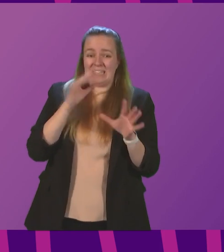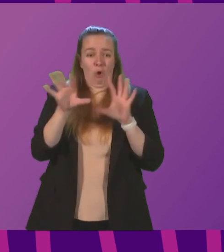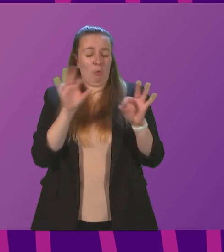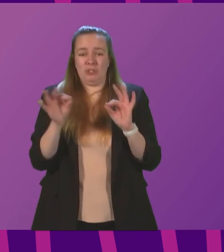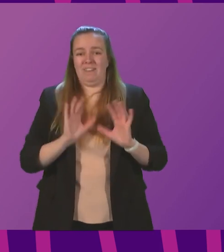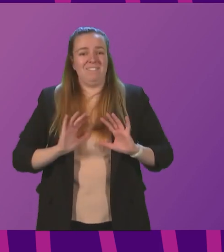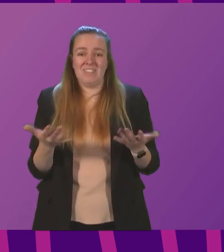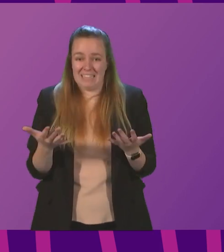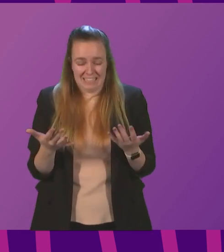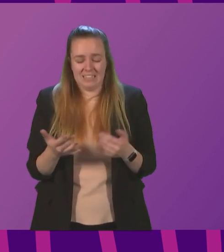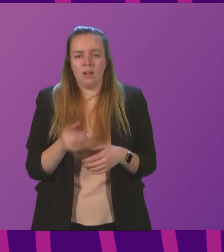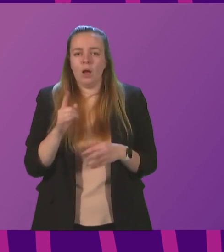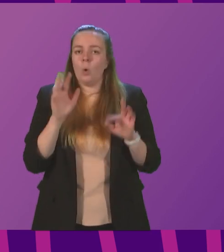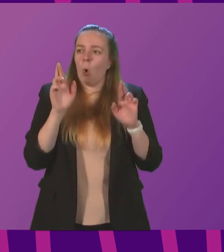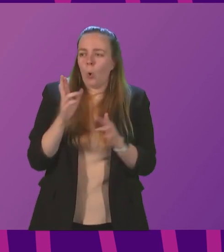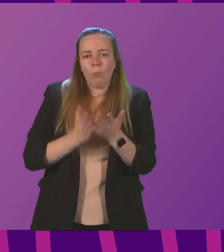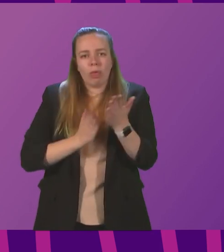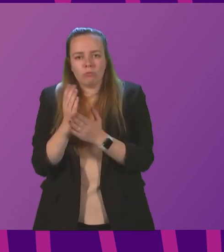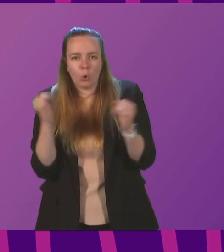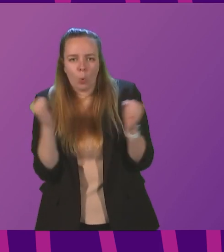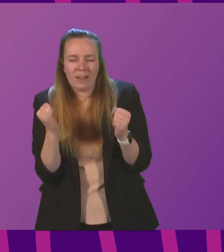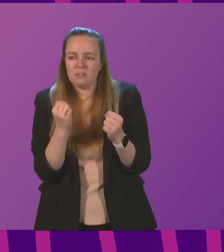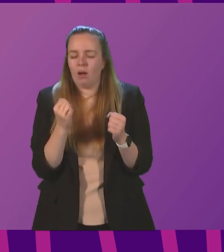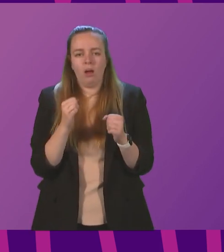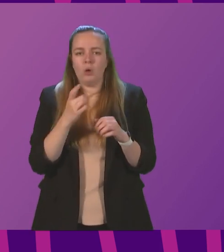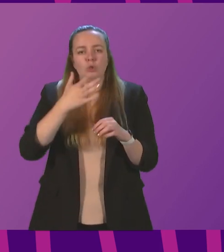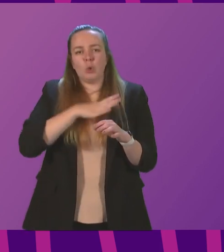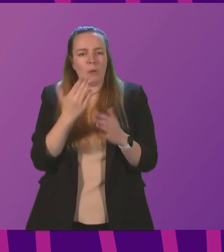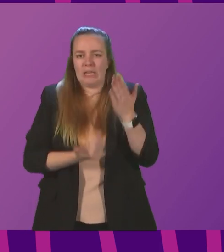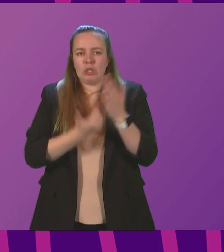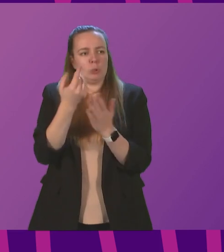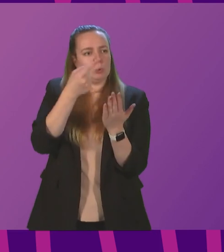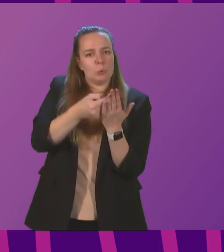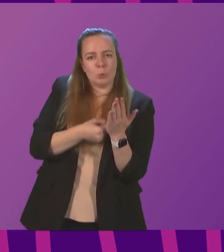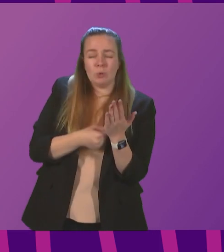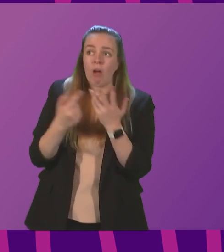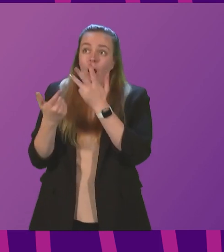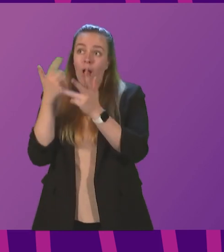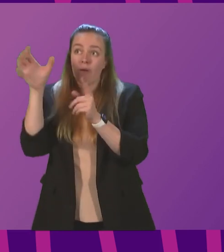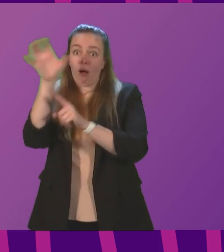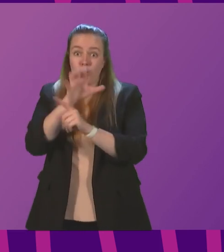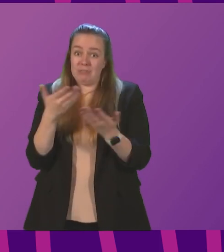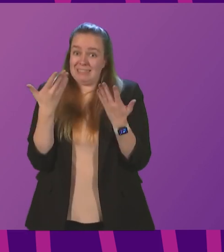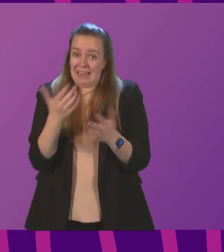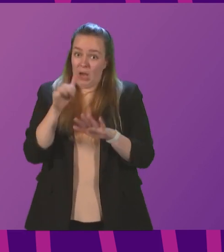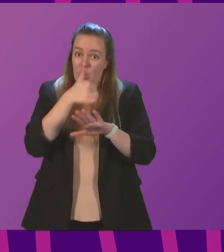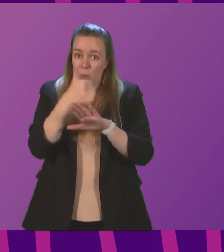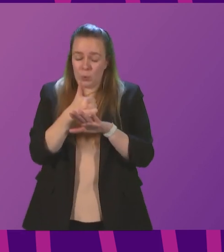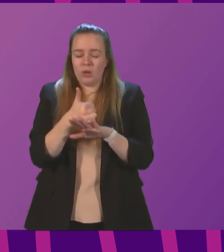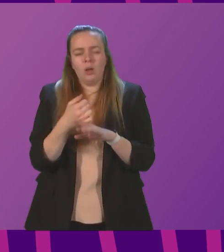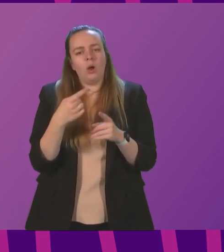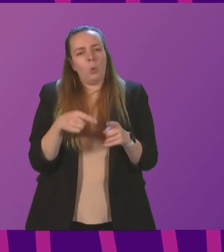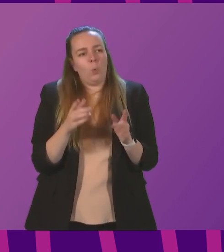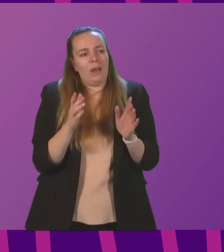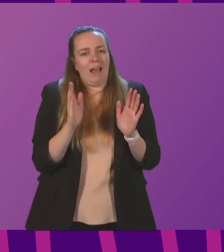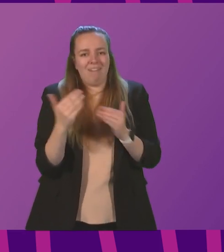While we hope very much to get through winter without reintroducing any further restrictions, as some other countries are now starting to do, we do have a duty